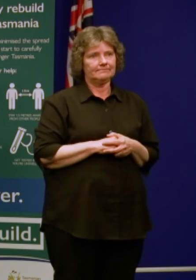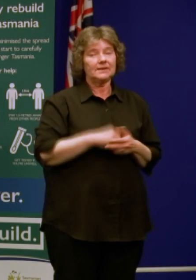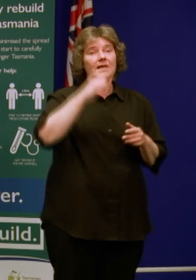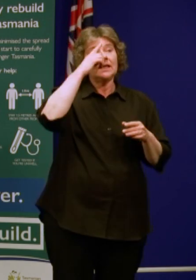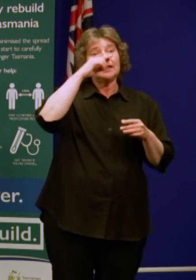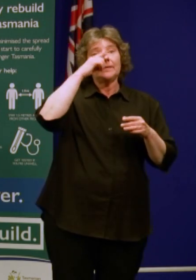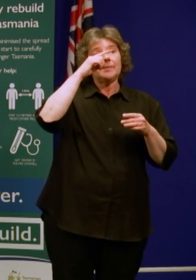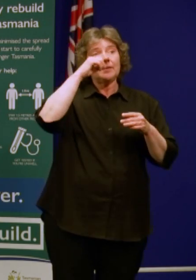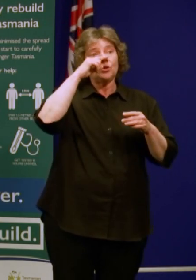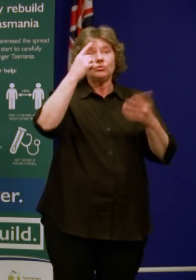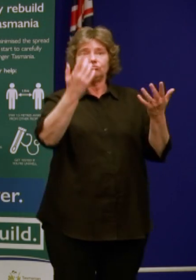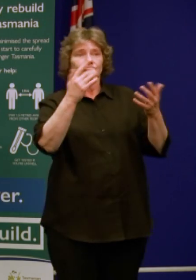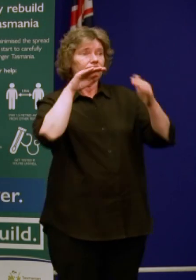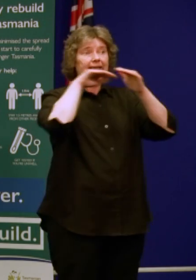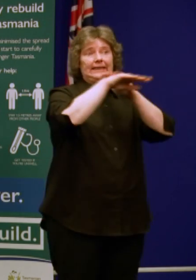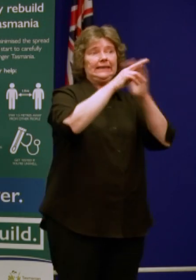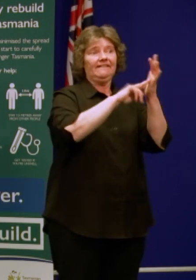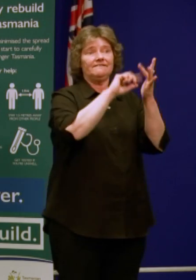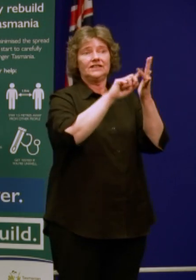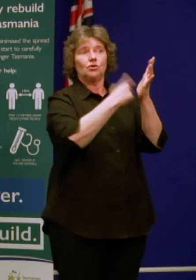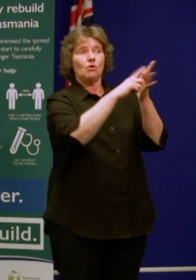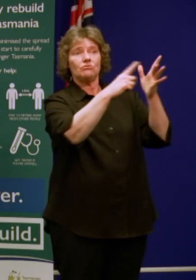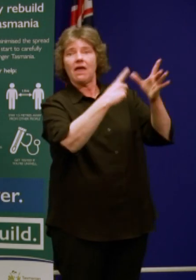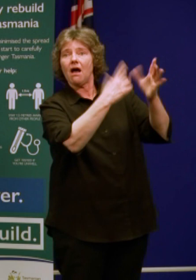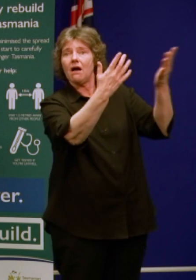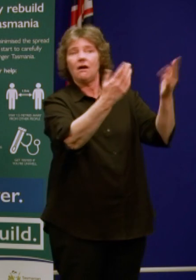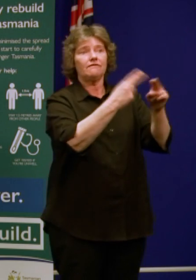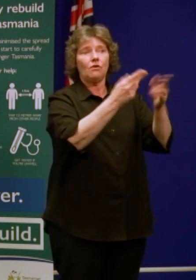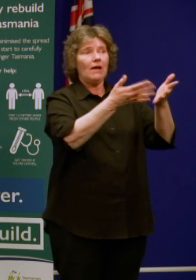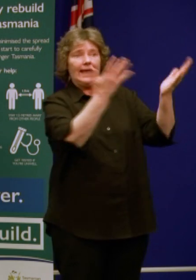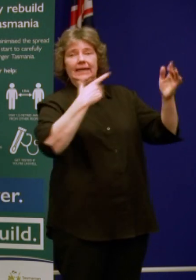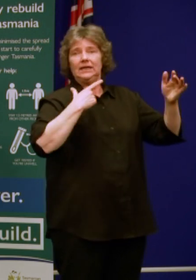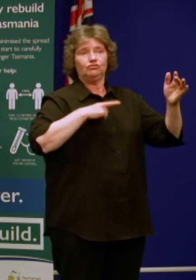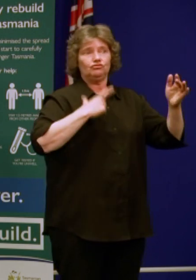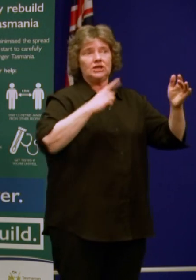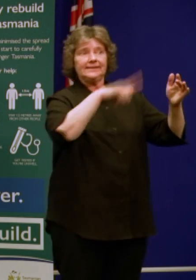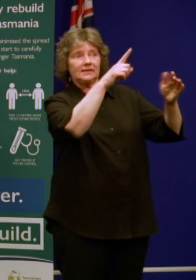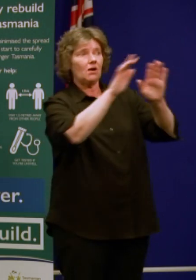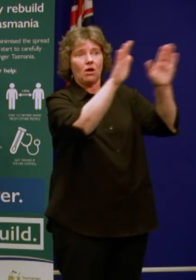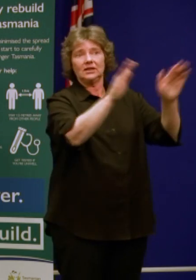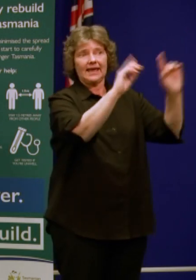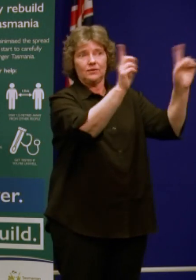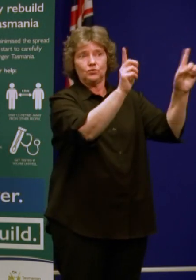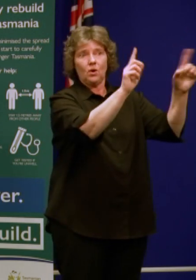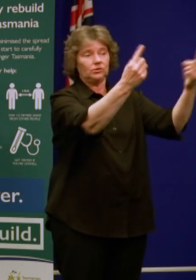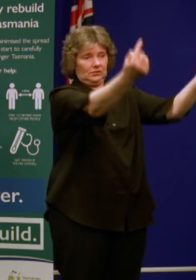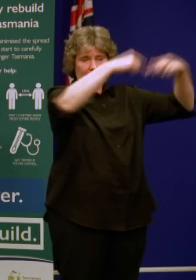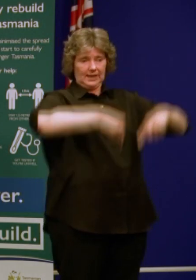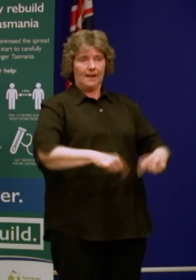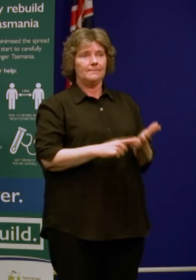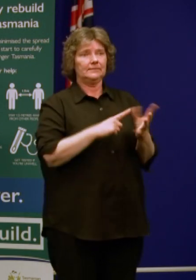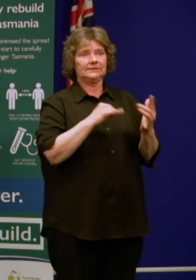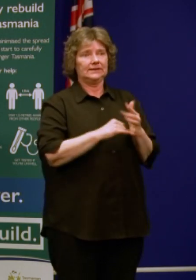14 days prior to travel will not be permitted to travel either. The only exception to that will be